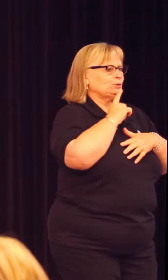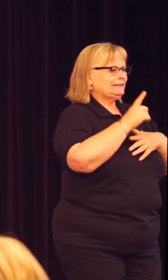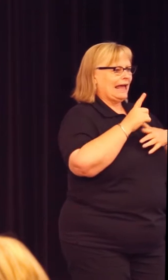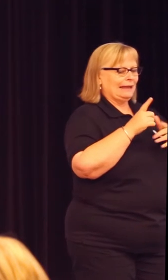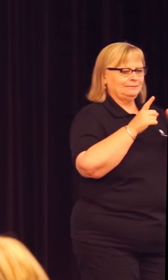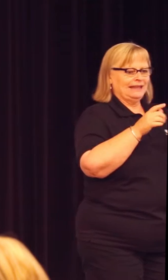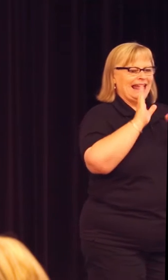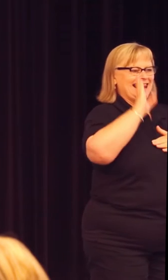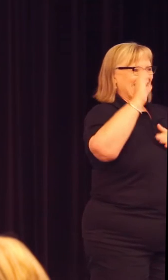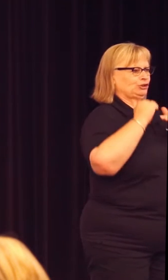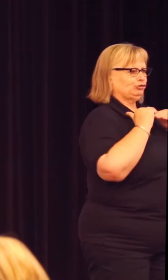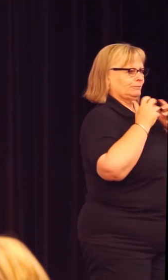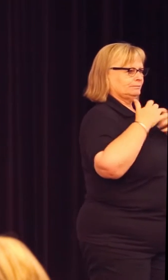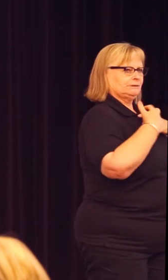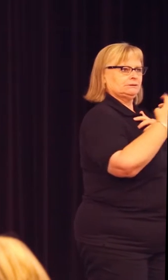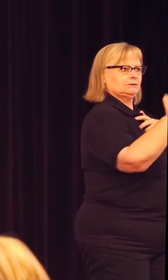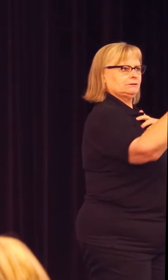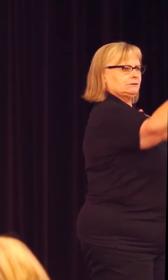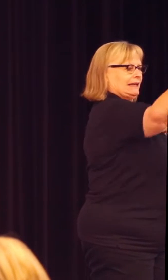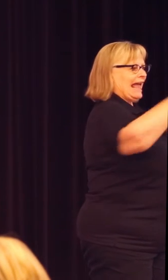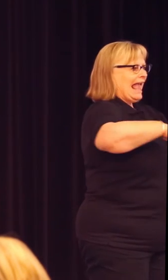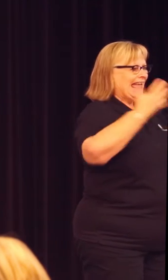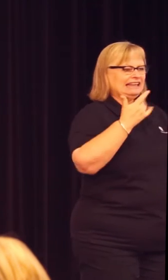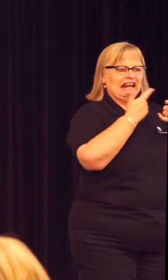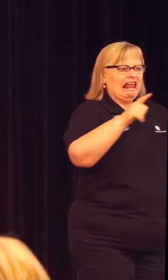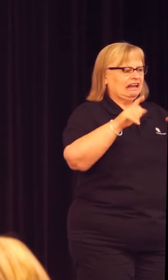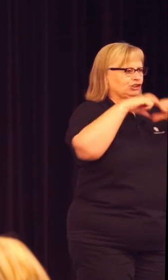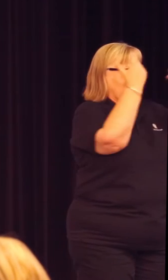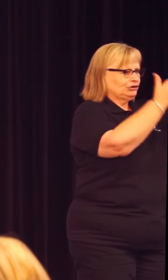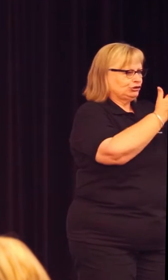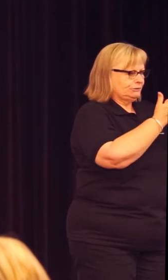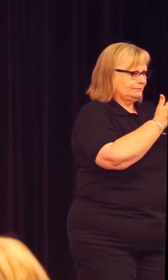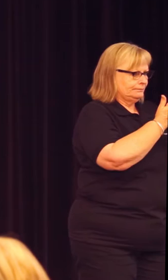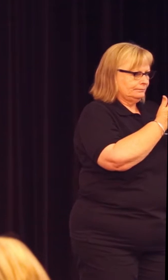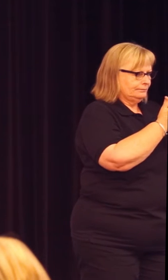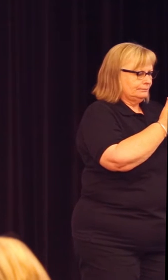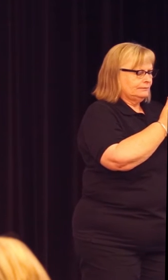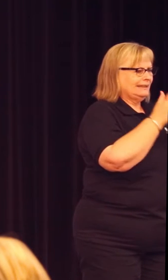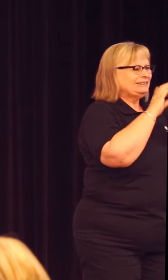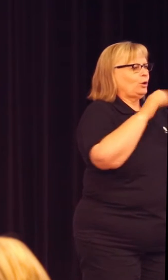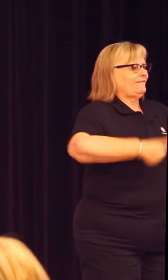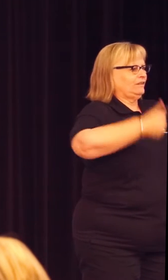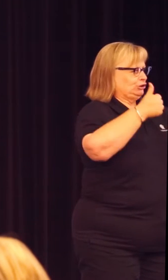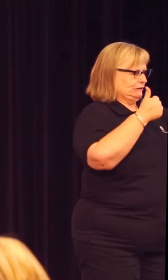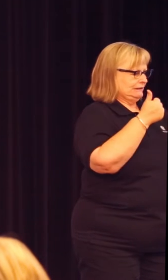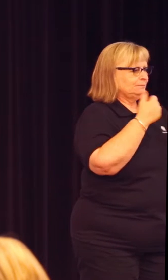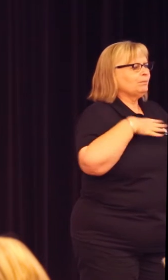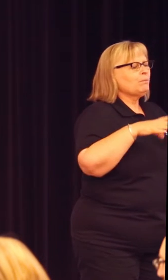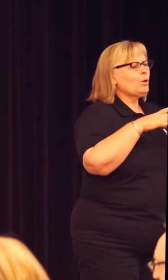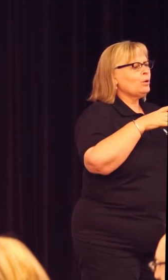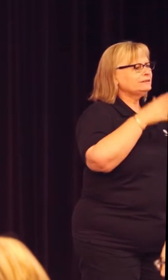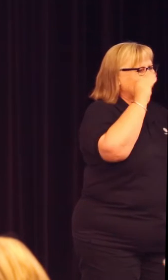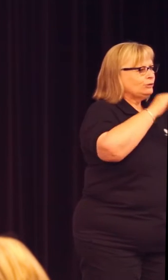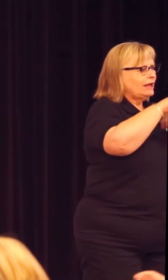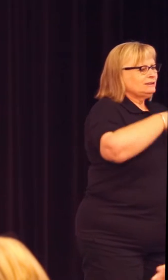are efficient. Any large class is not efficient because education is about relationships. If you want to